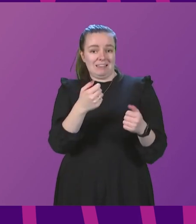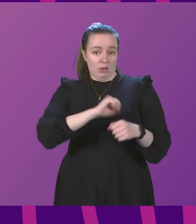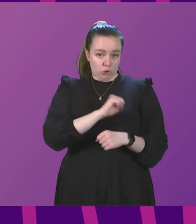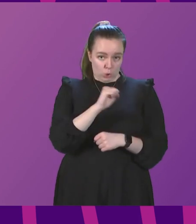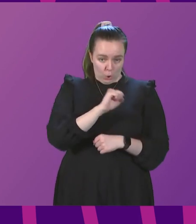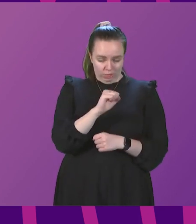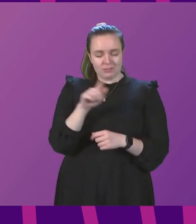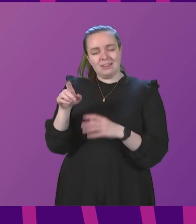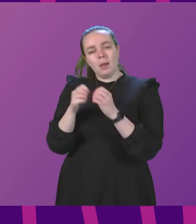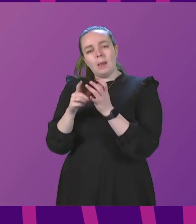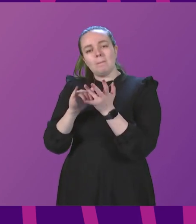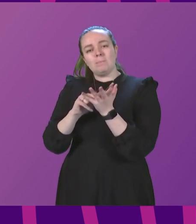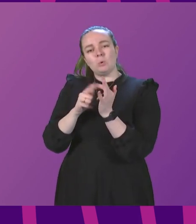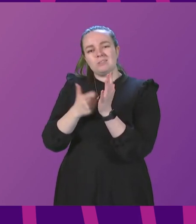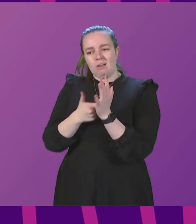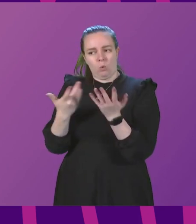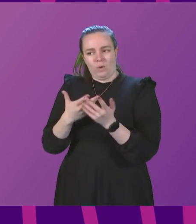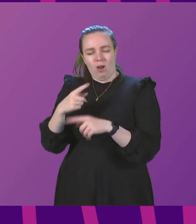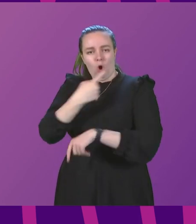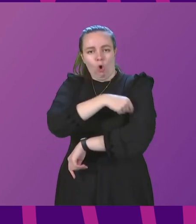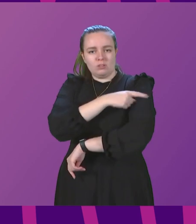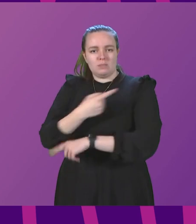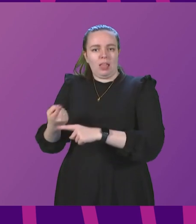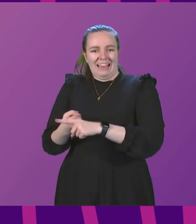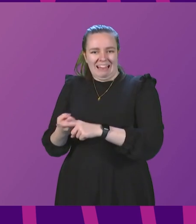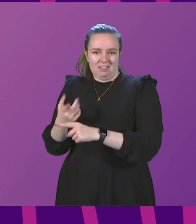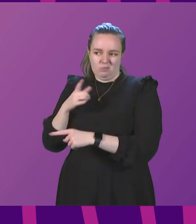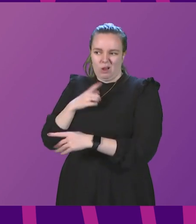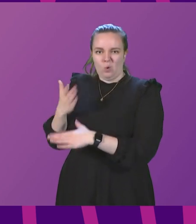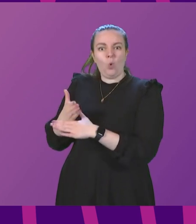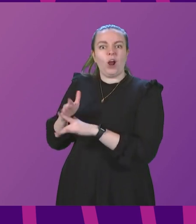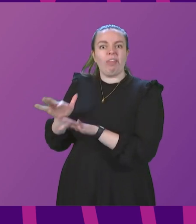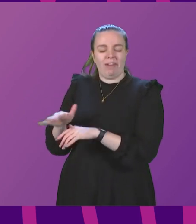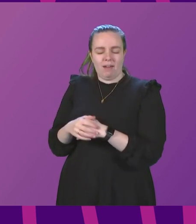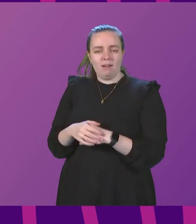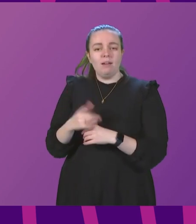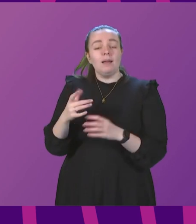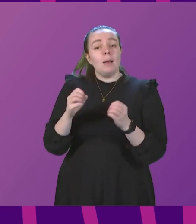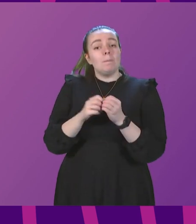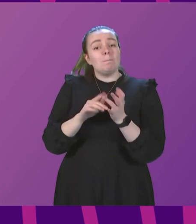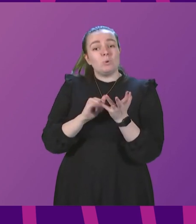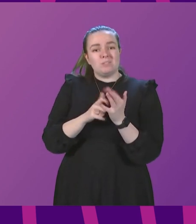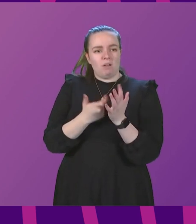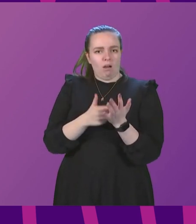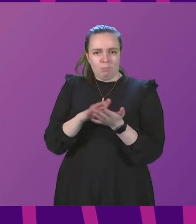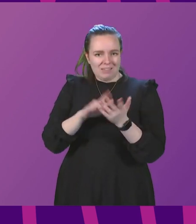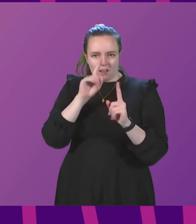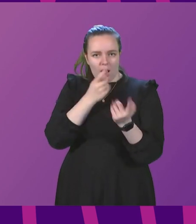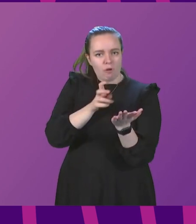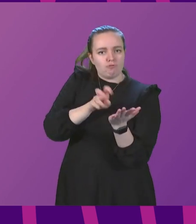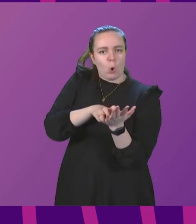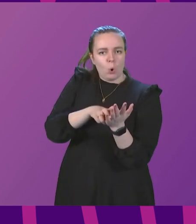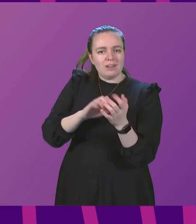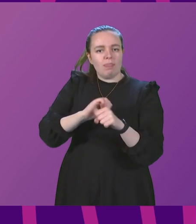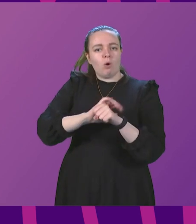he was given his booster dose in a hospital in England when he was at work there. Due to this, his booster dose cannot currently be recorded in the COVID